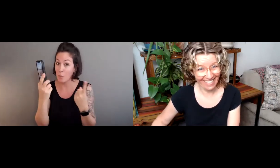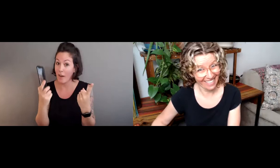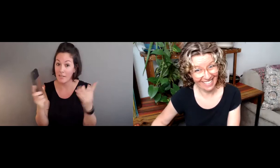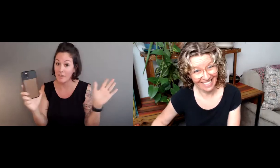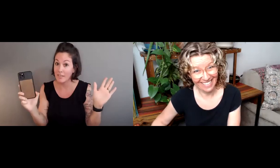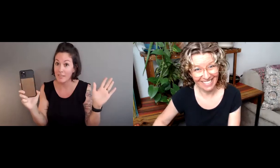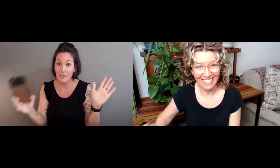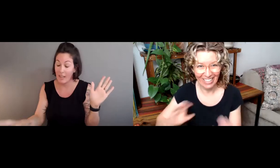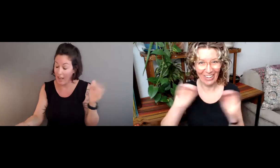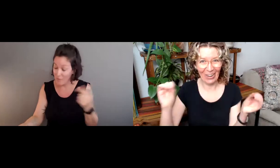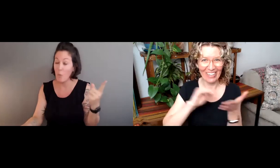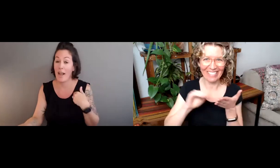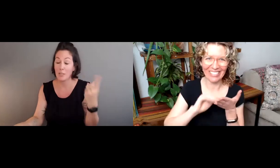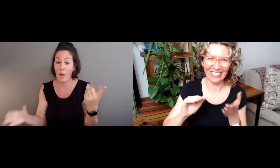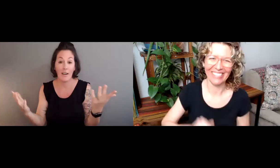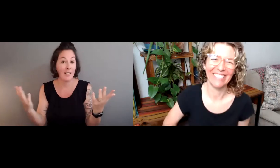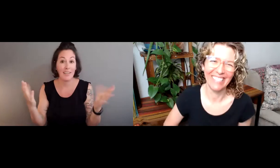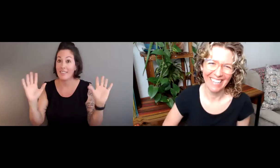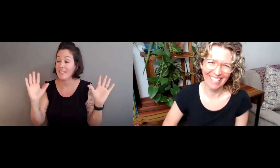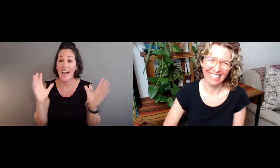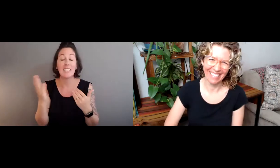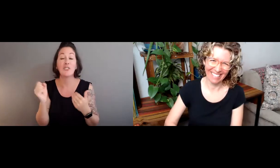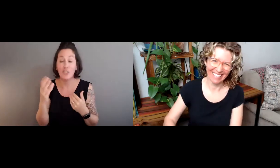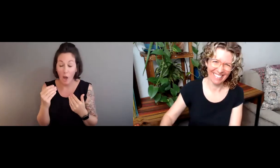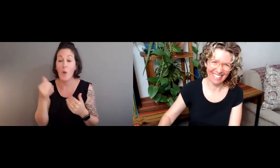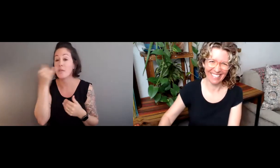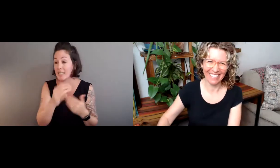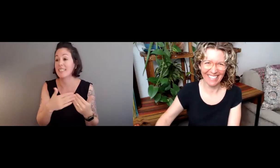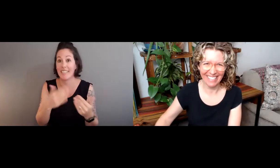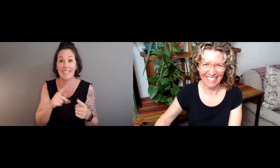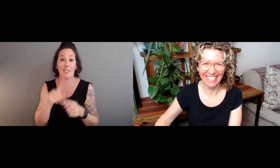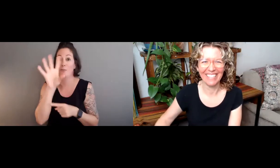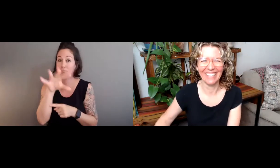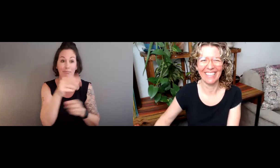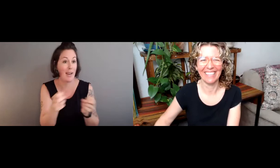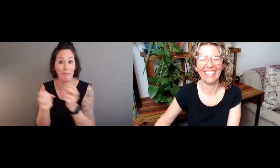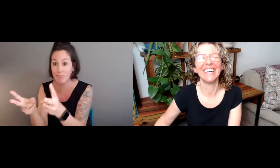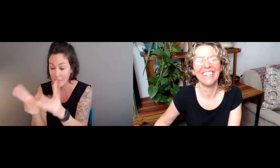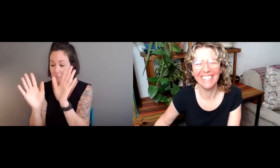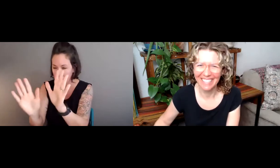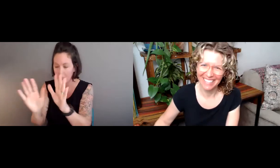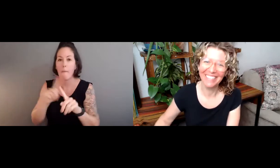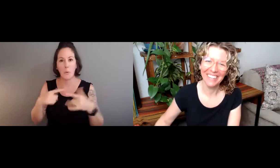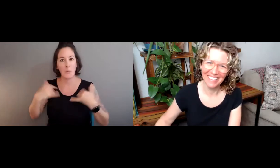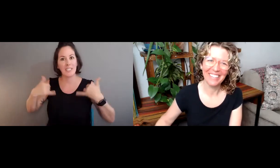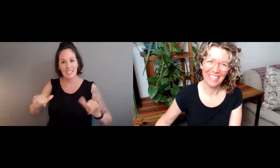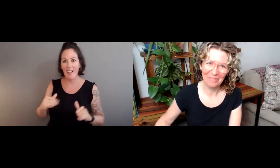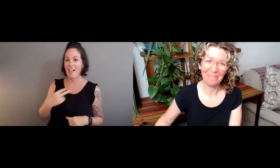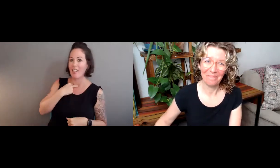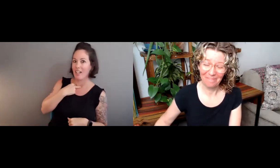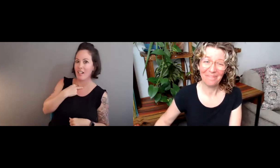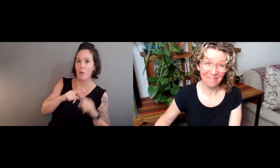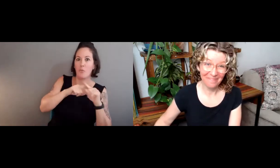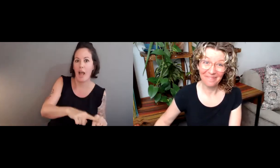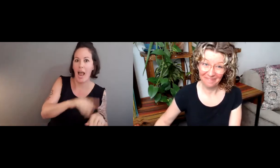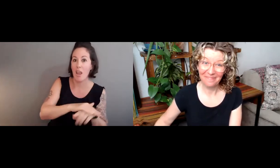But today everyone has a device, a mobile device that we can capture video on. It's ridiculously easy to